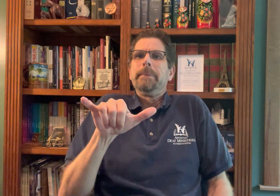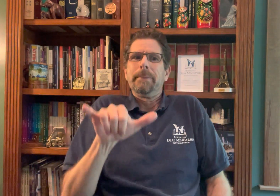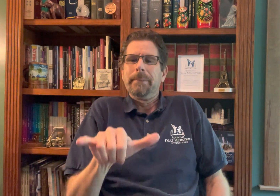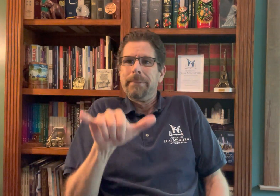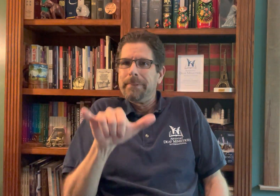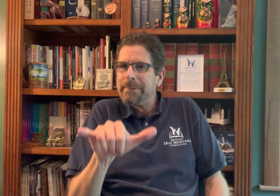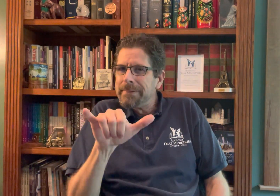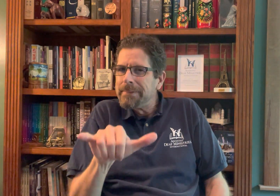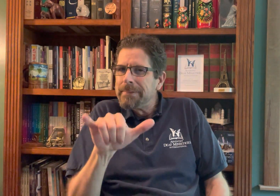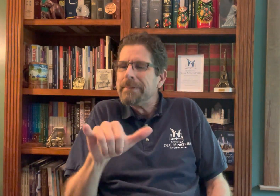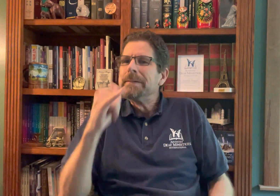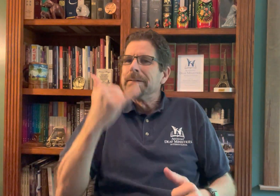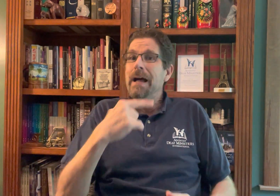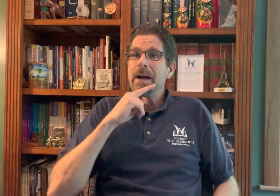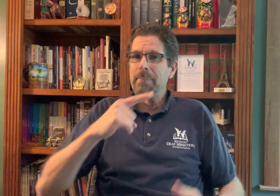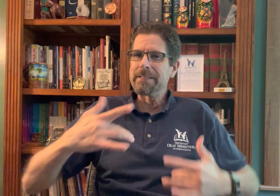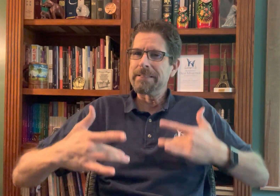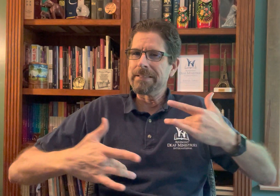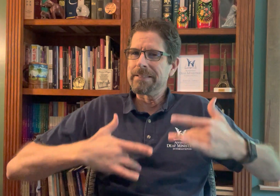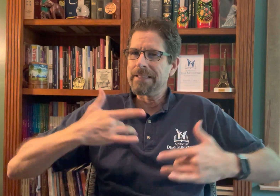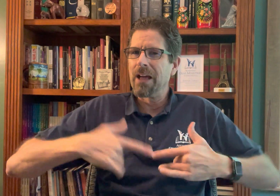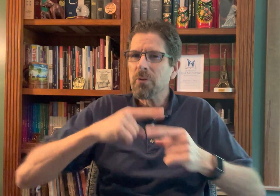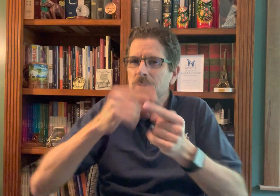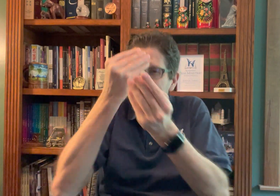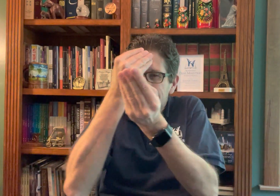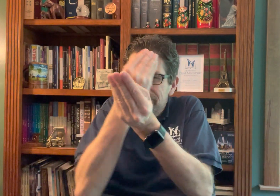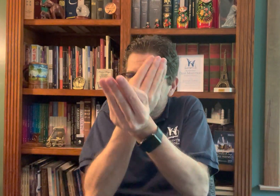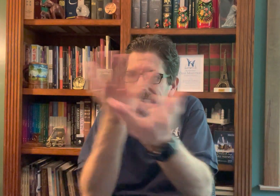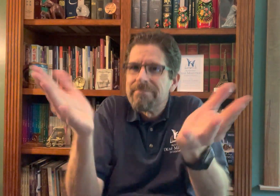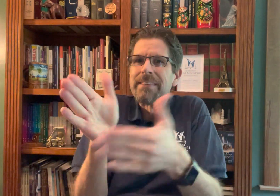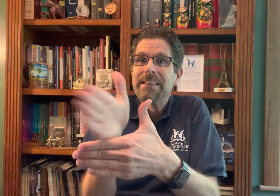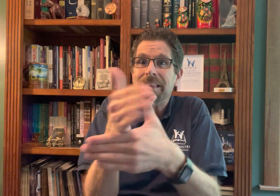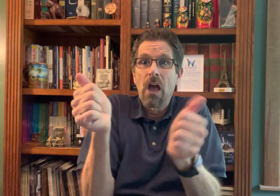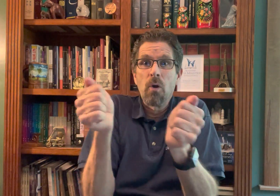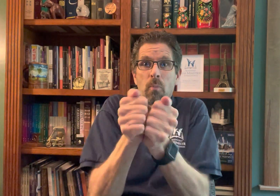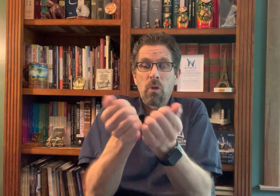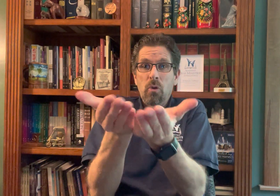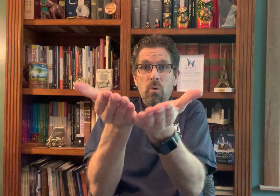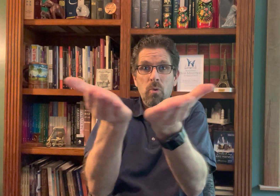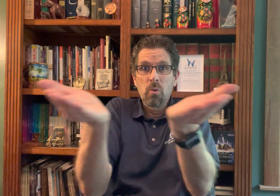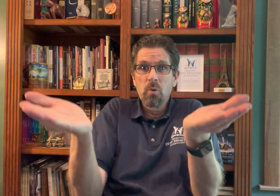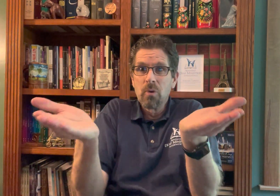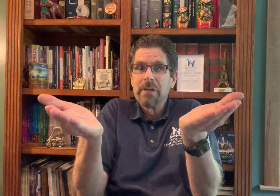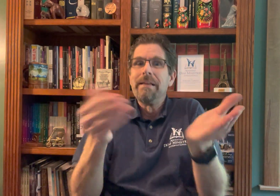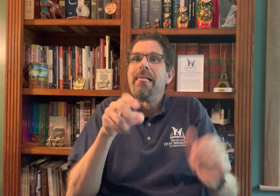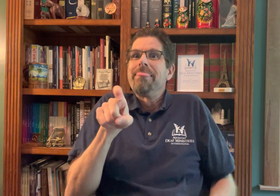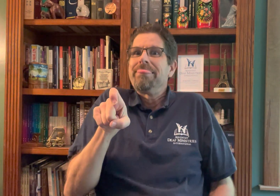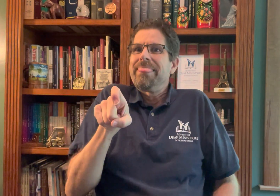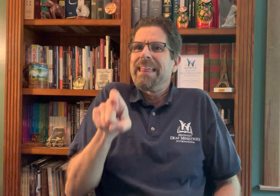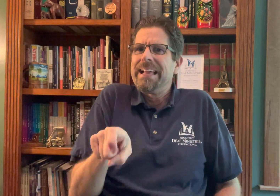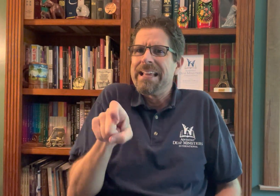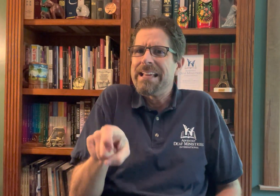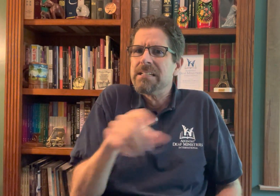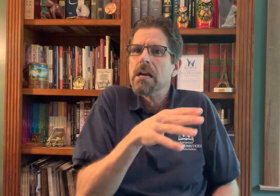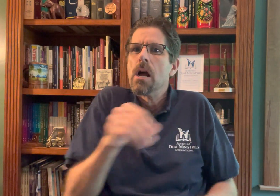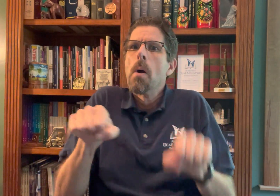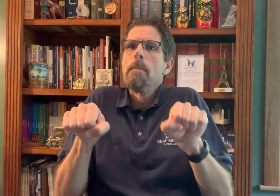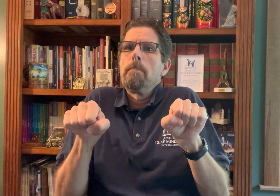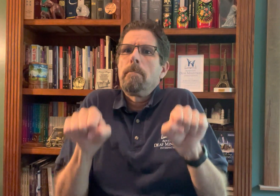language. So I'm really excited to share with you all this